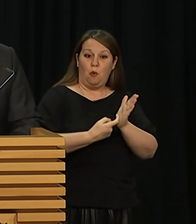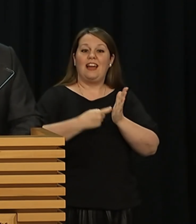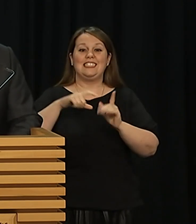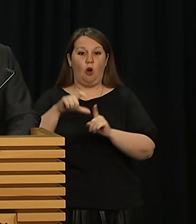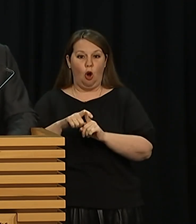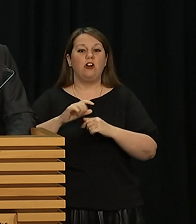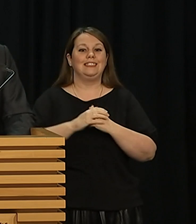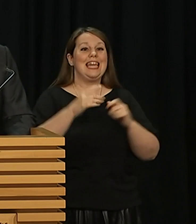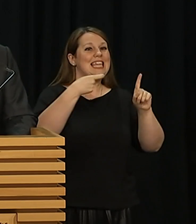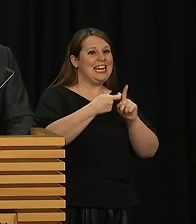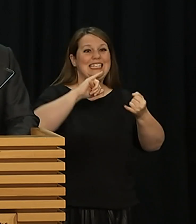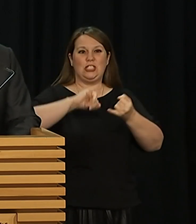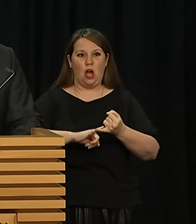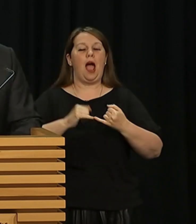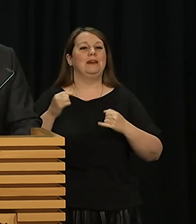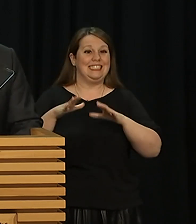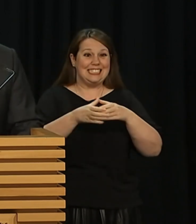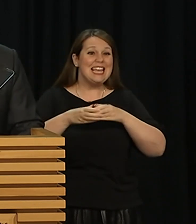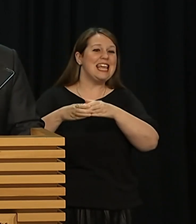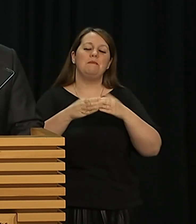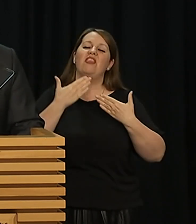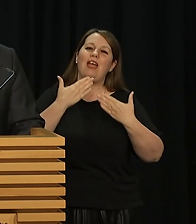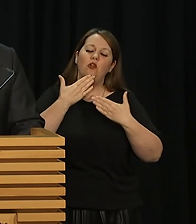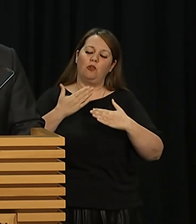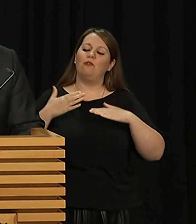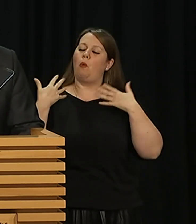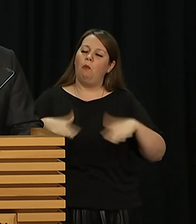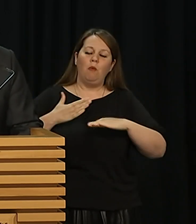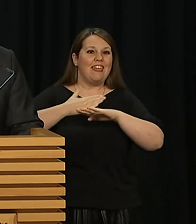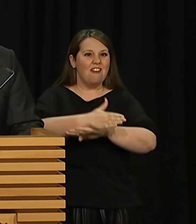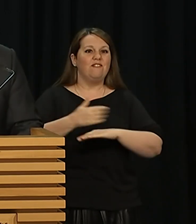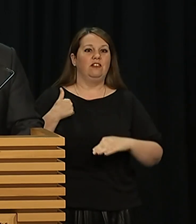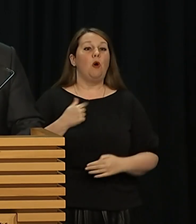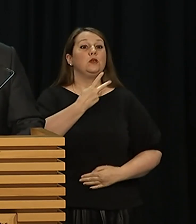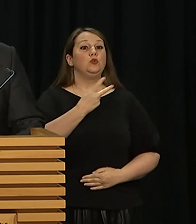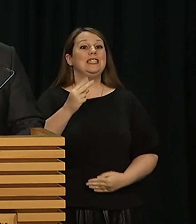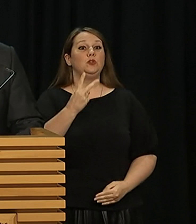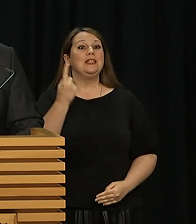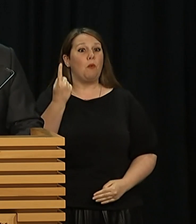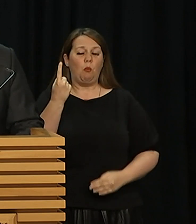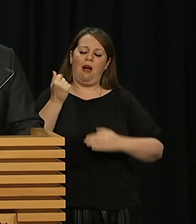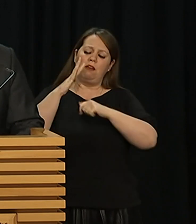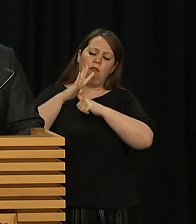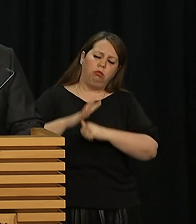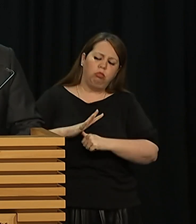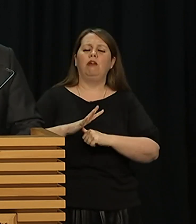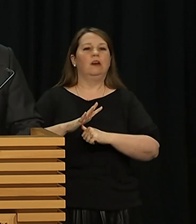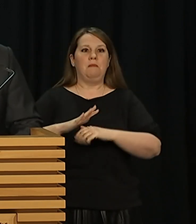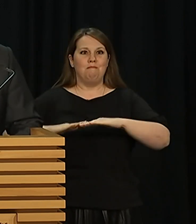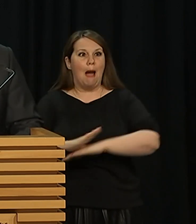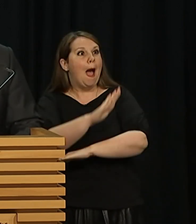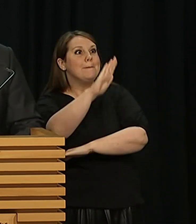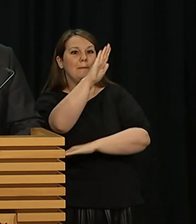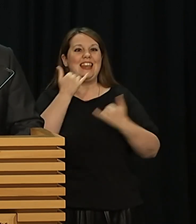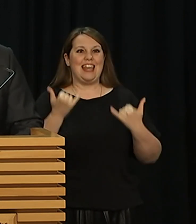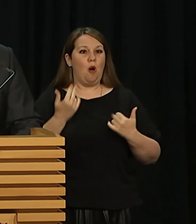done. To come back from the depths of despair in 2021 and to win this tournament is a reflection of the mana, waurua and